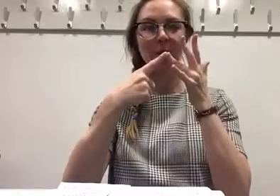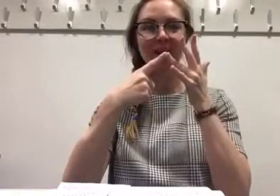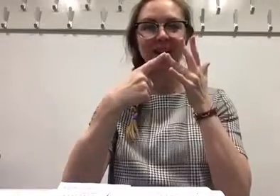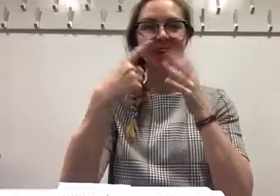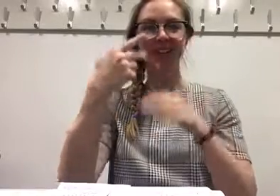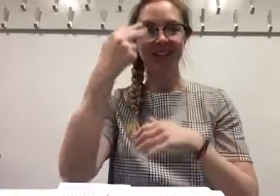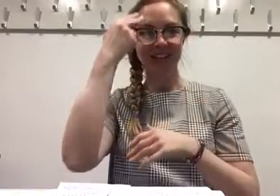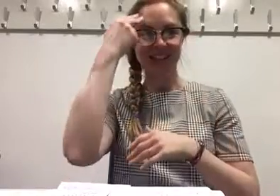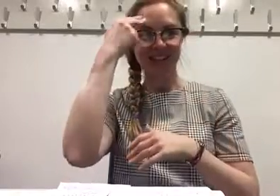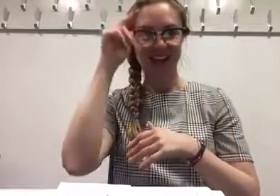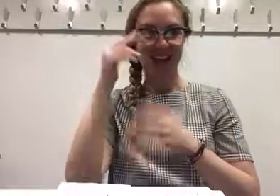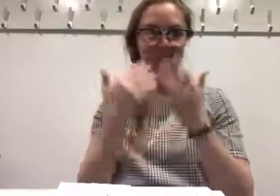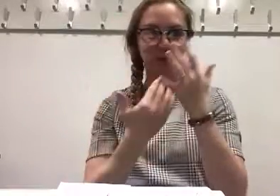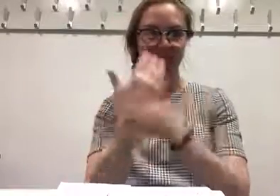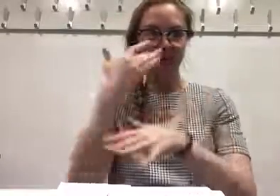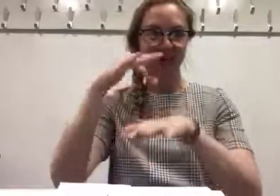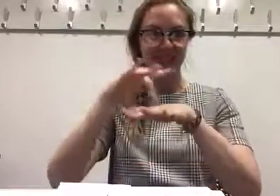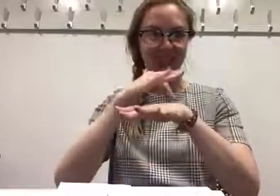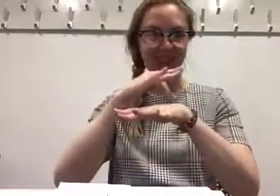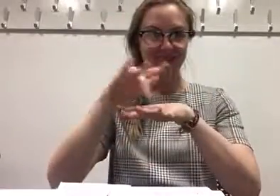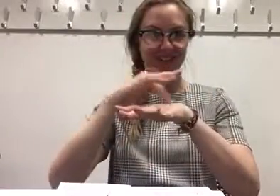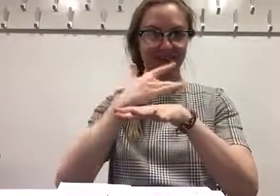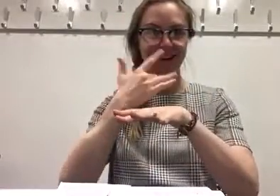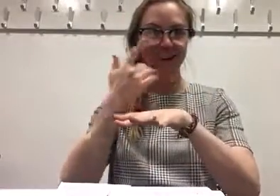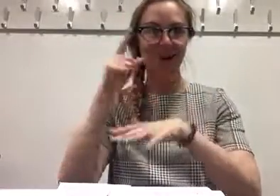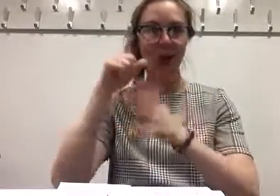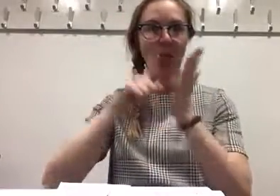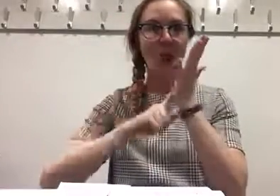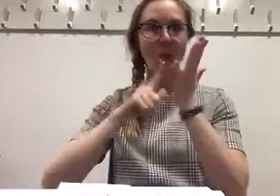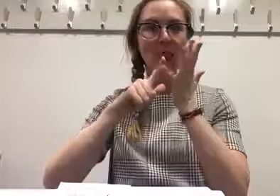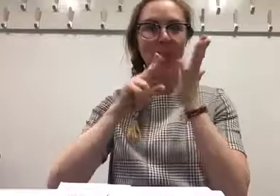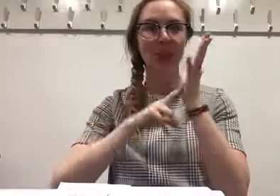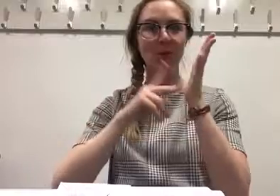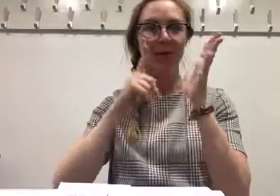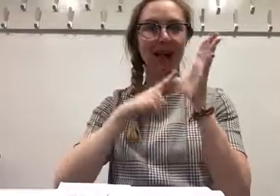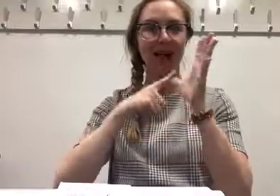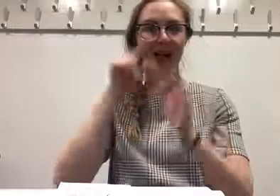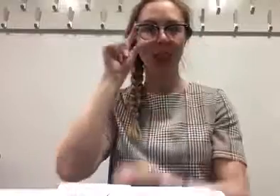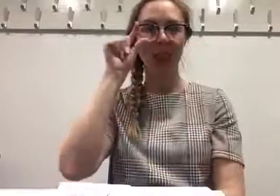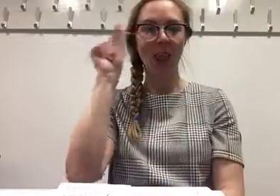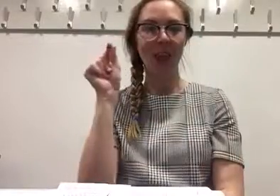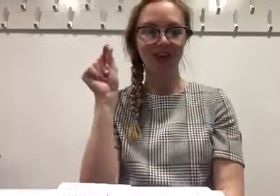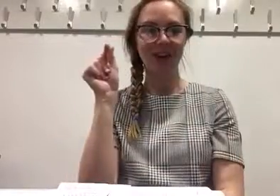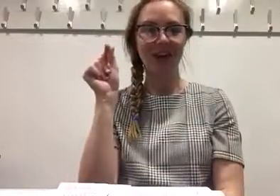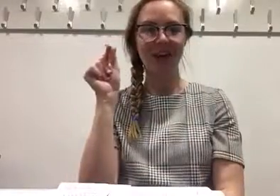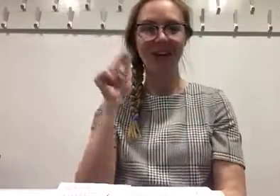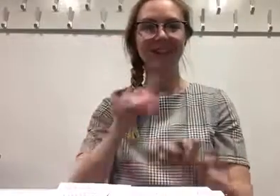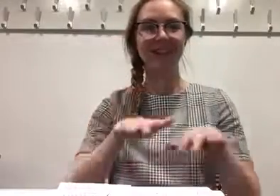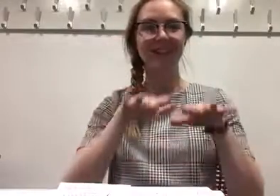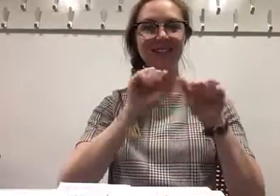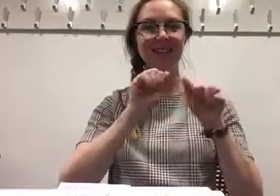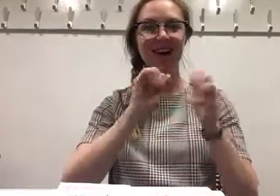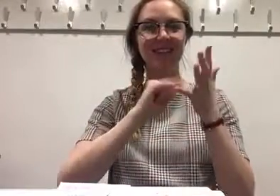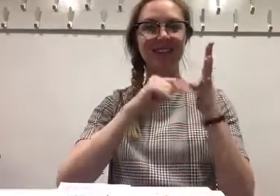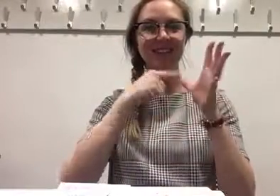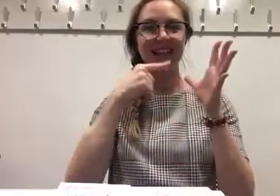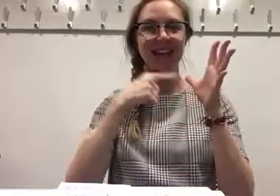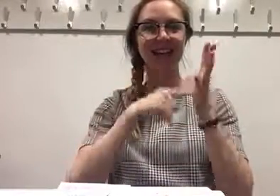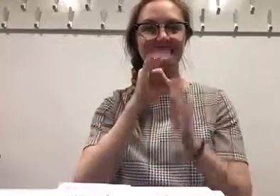Is that someone